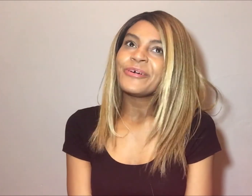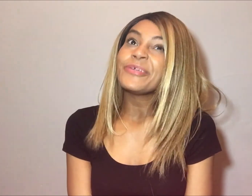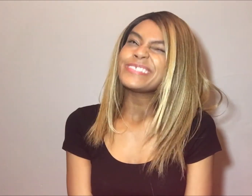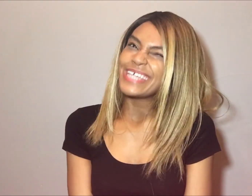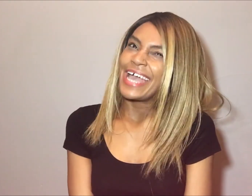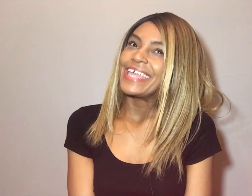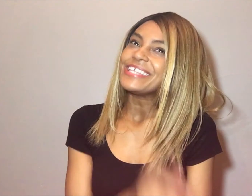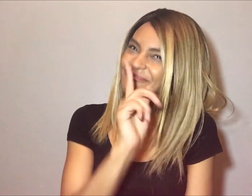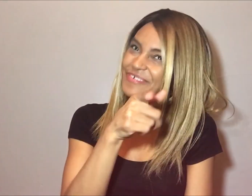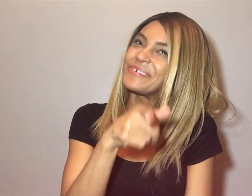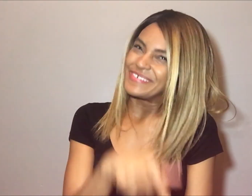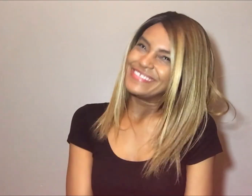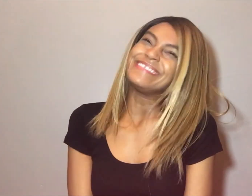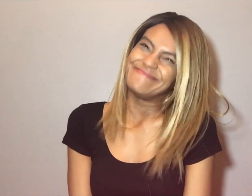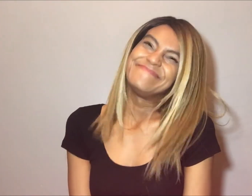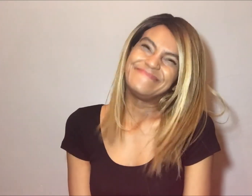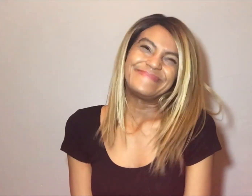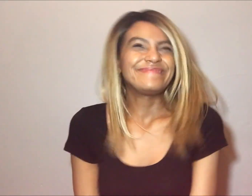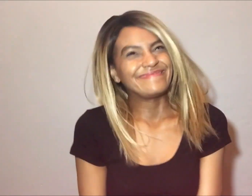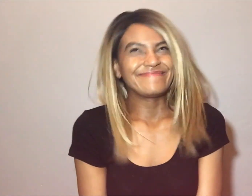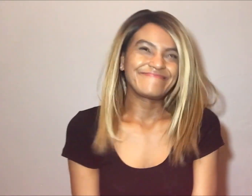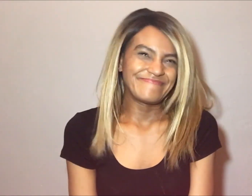Depending on your diet, of course.